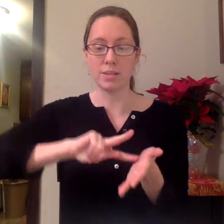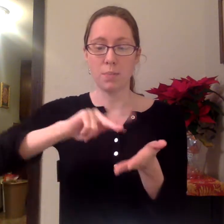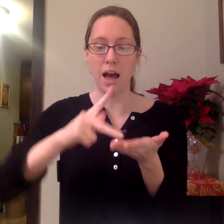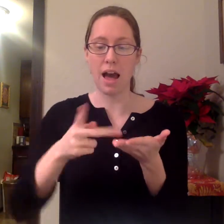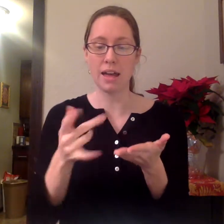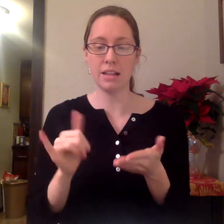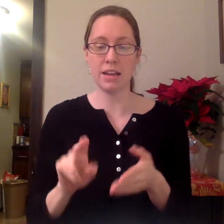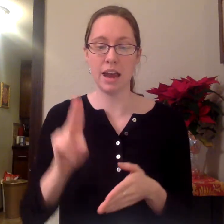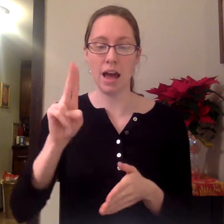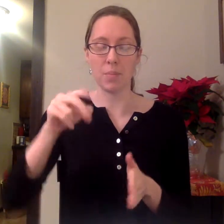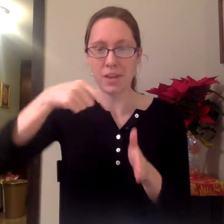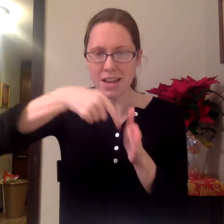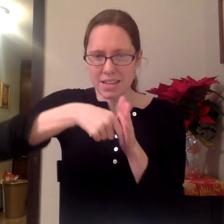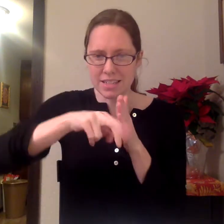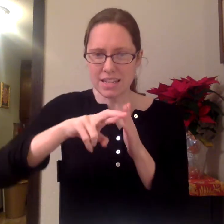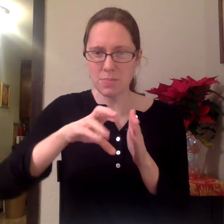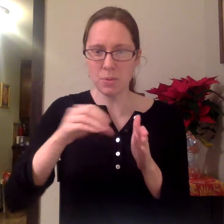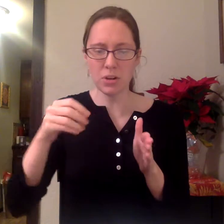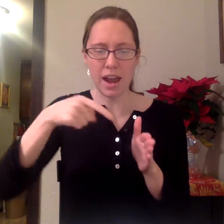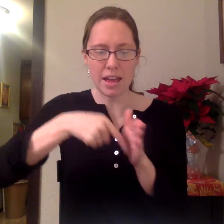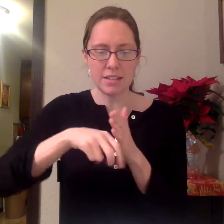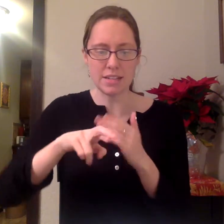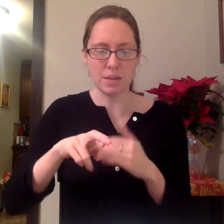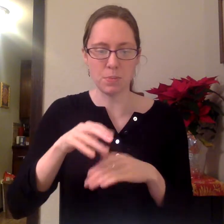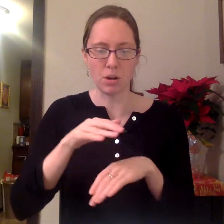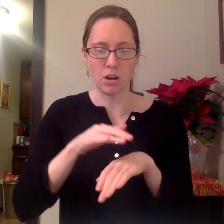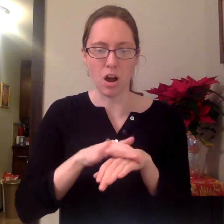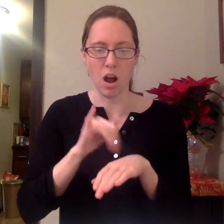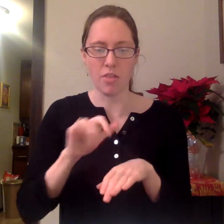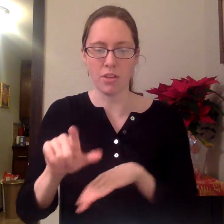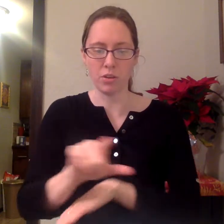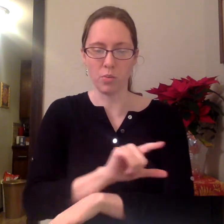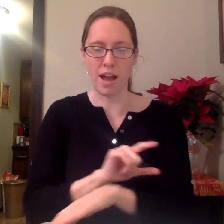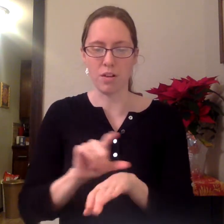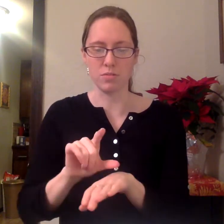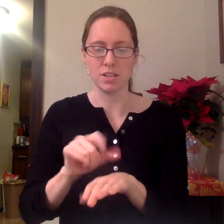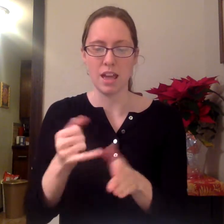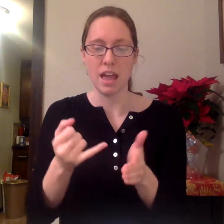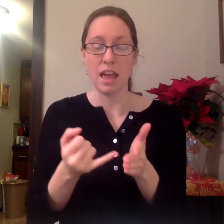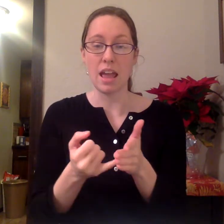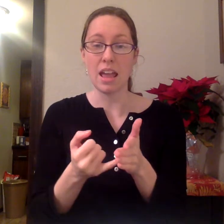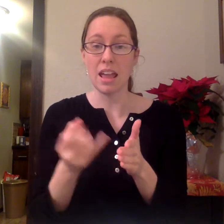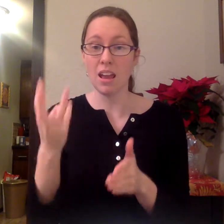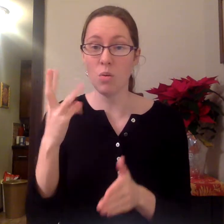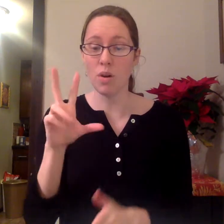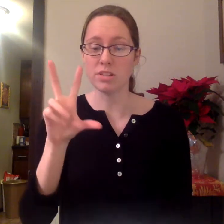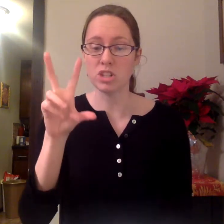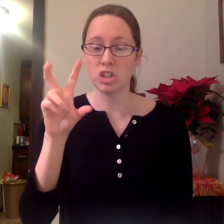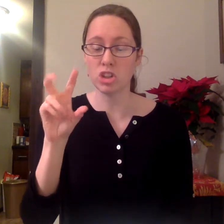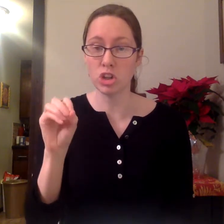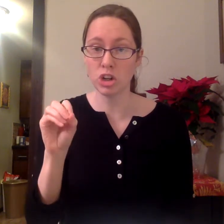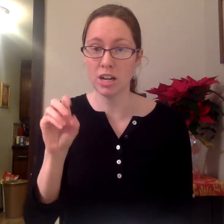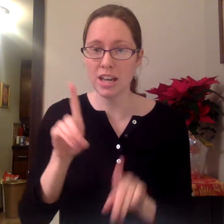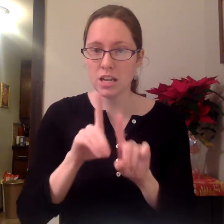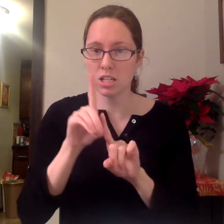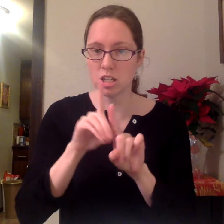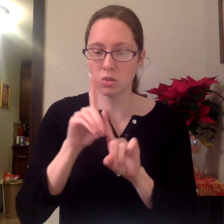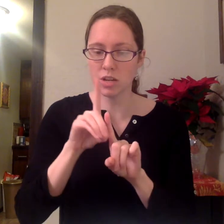piling up deeper and deeper on the ground. It was 30 degrees